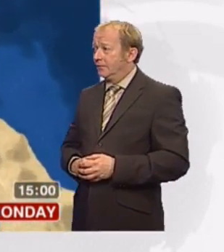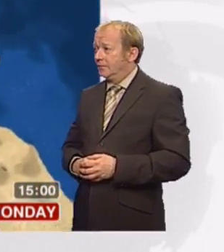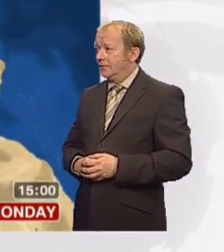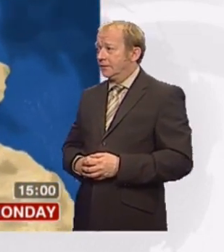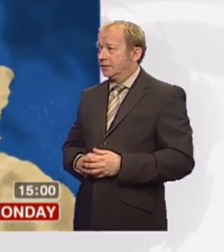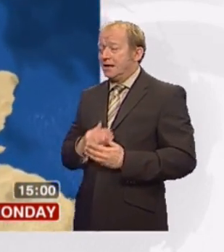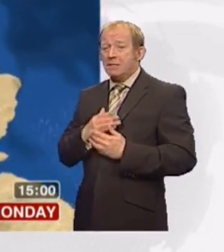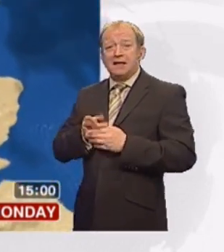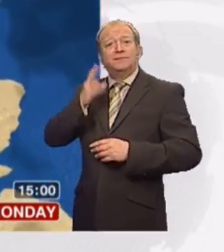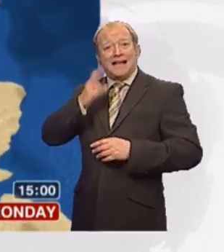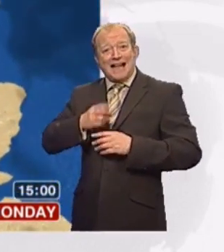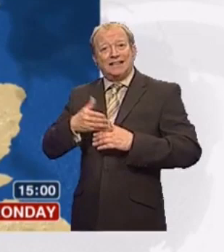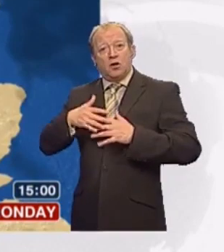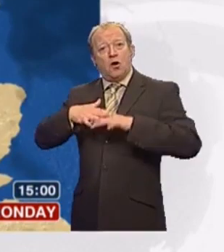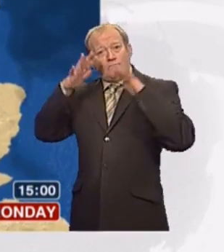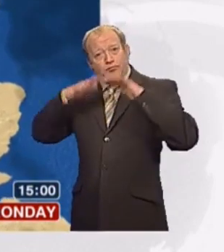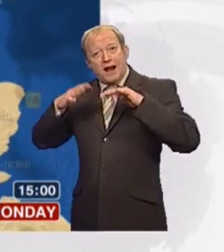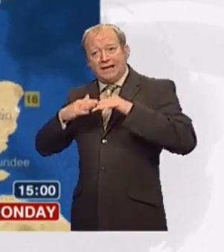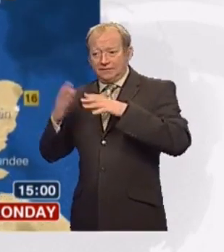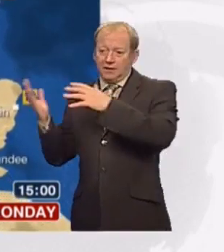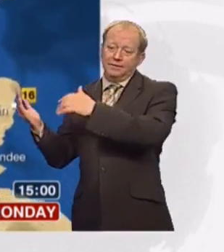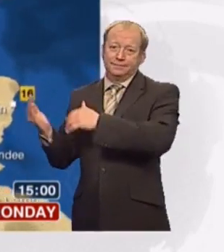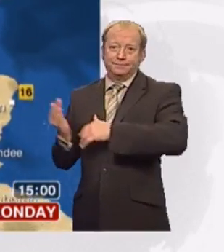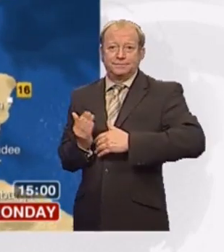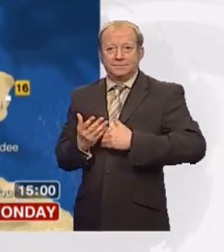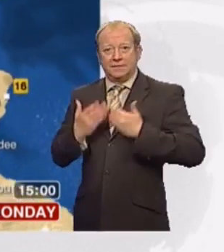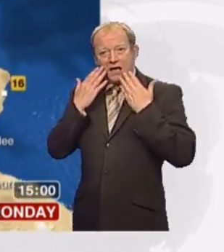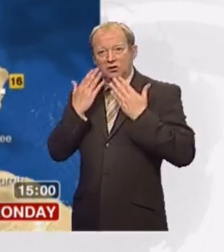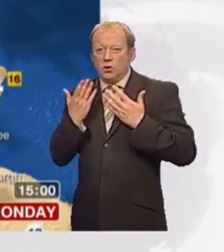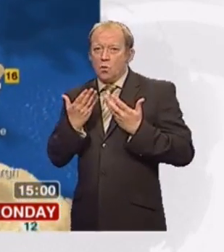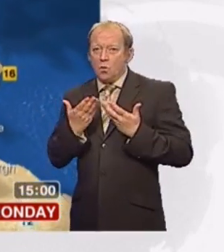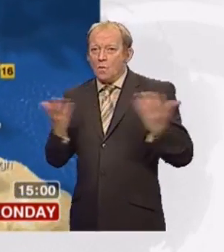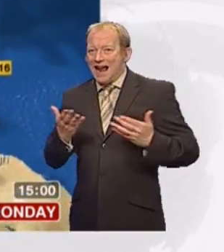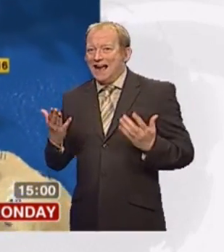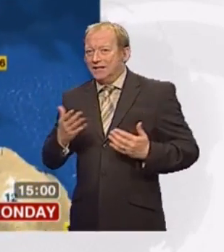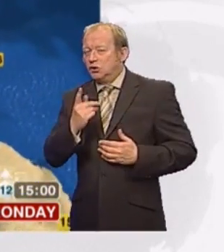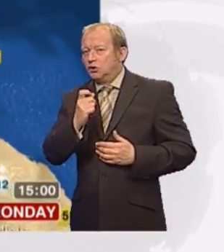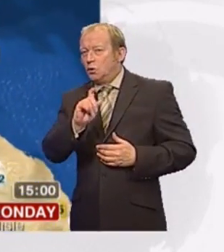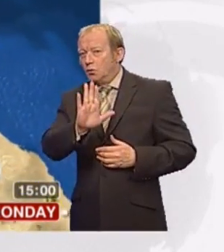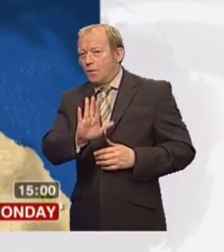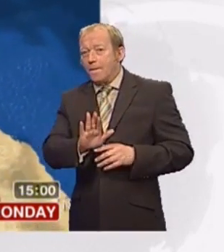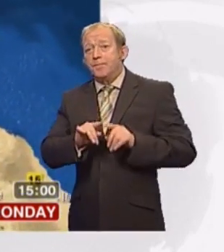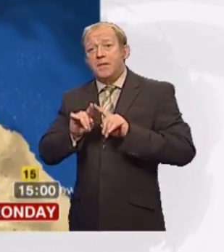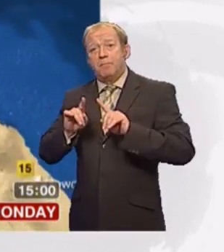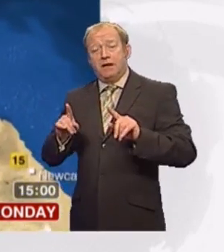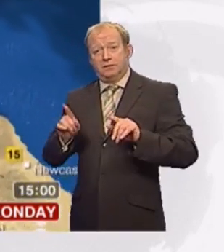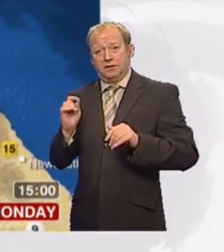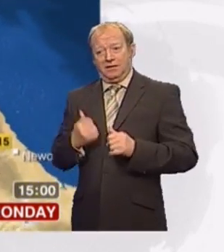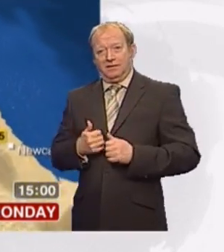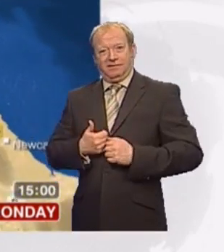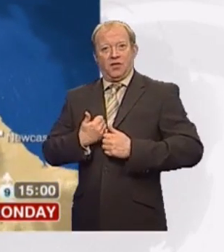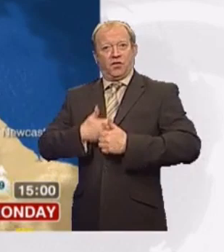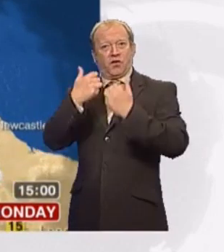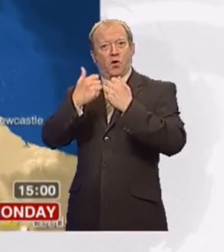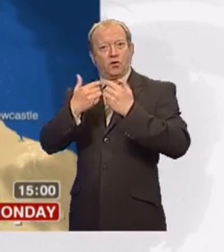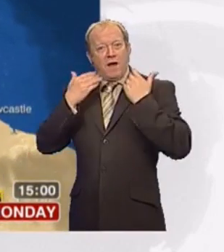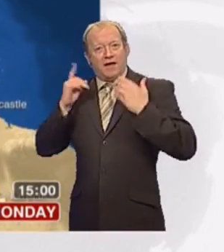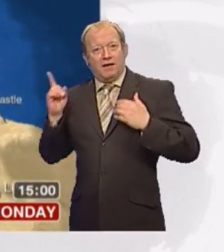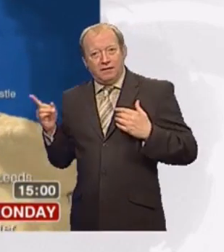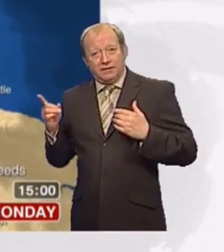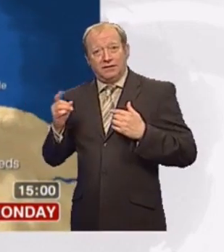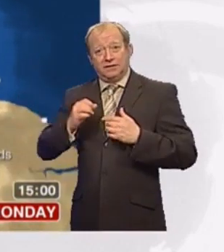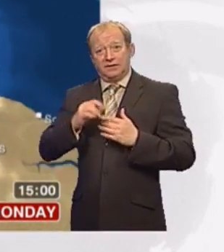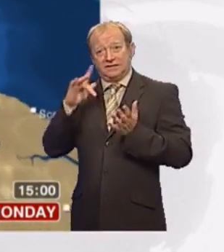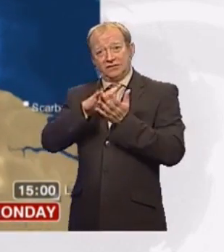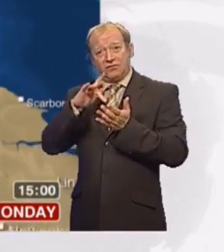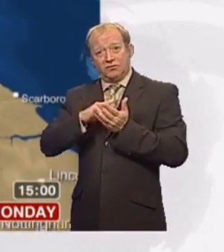rain is again on the way. I'll show you where the rain goes in just a second. But first of all, let's have a look at the good weather then. So lots of sunshine